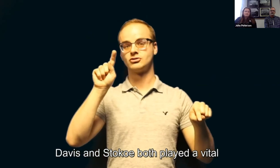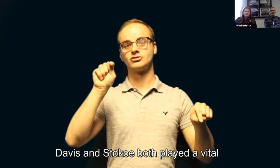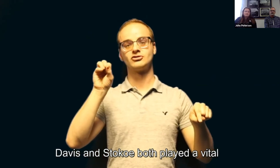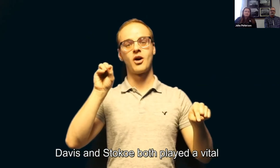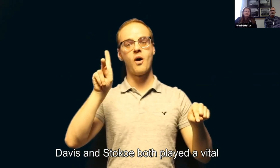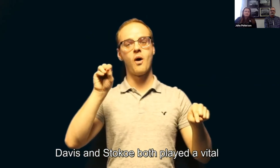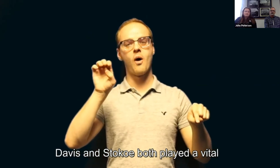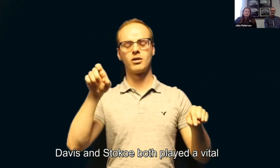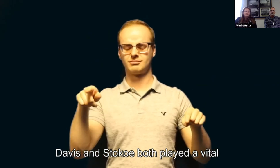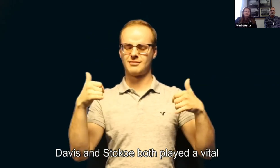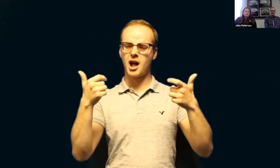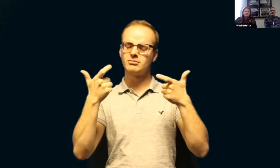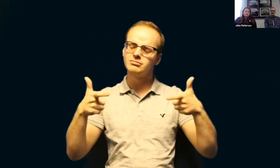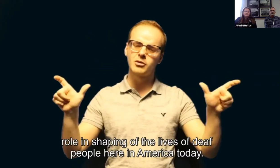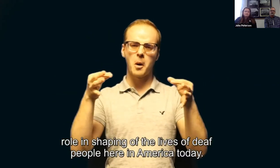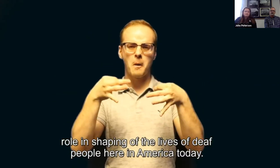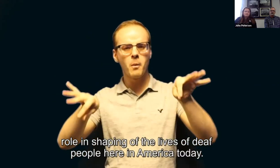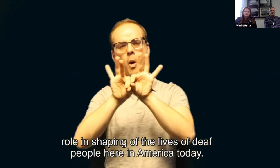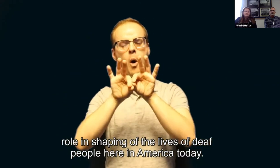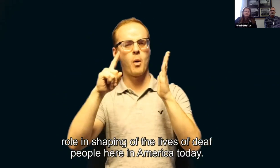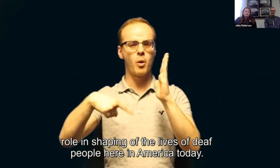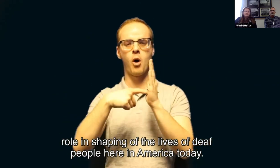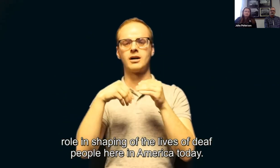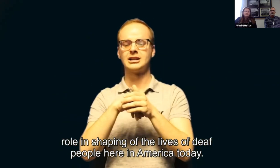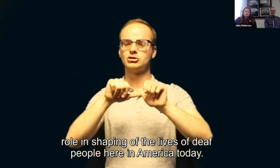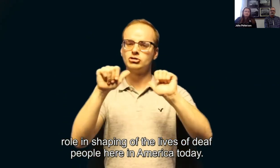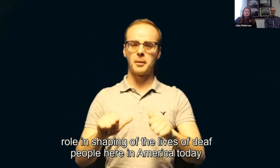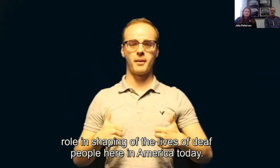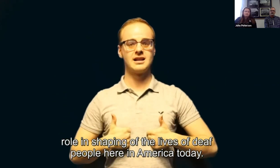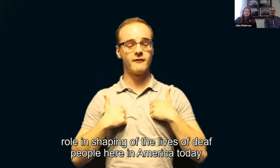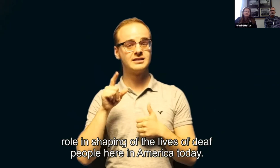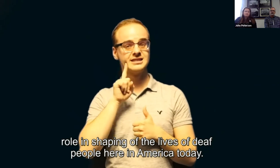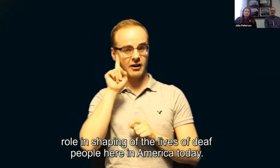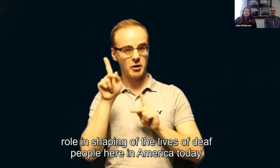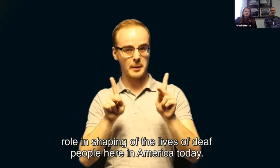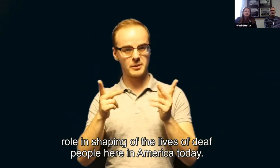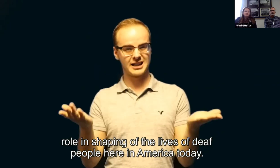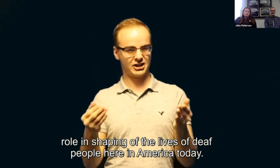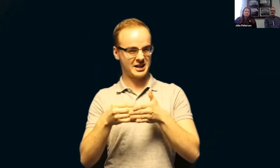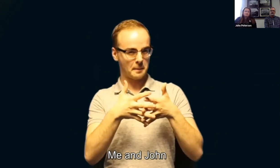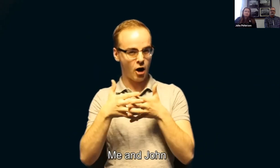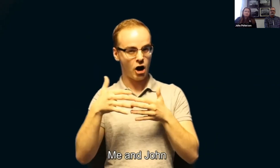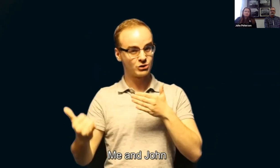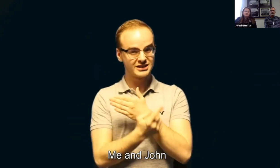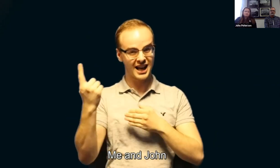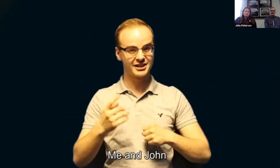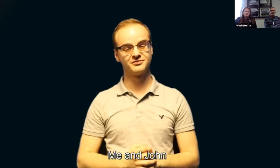Davis and Stokie both played a vital role in the shaping of the lives of deaf people here in America today.